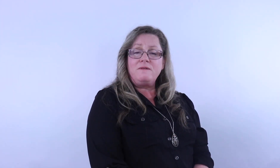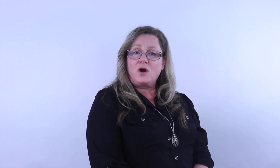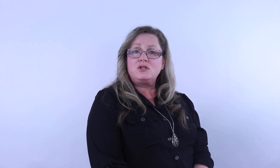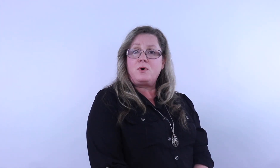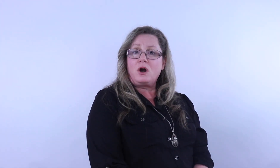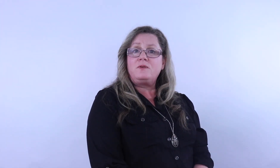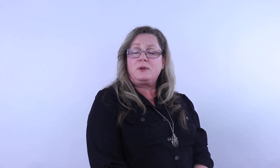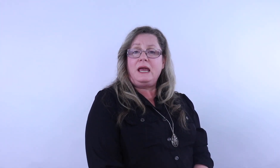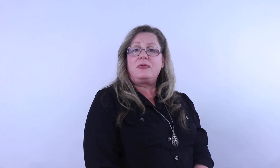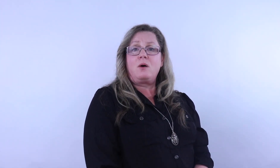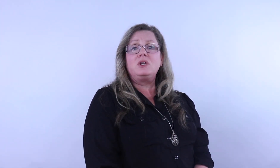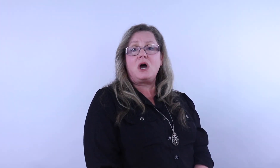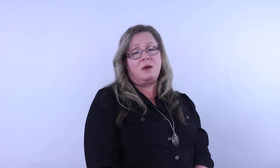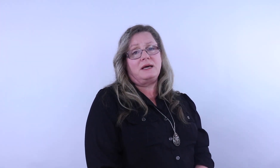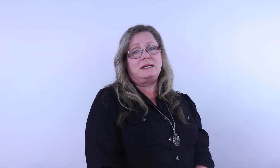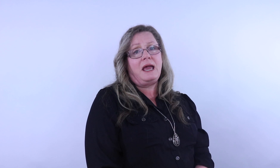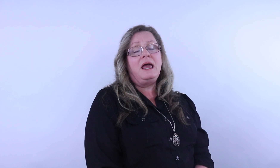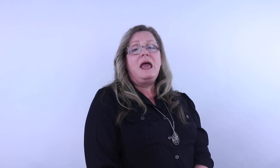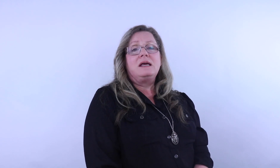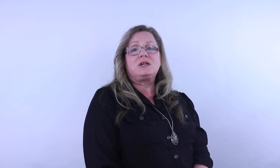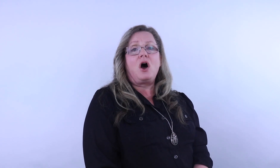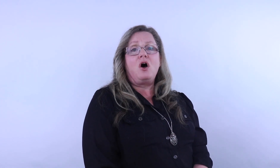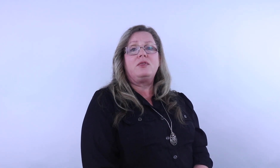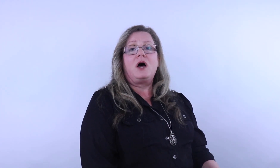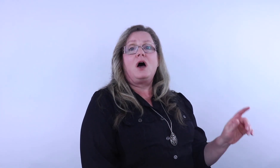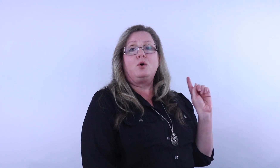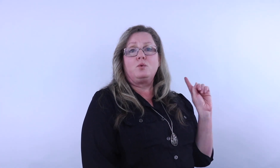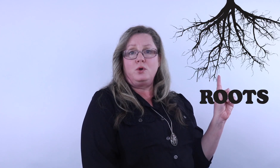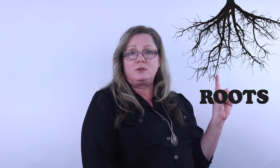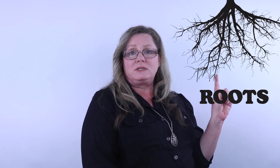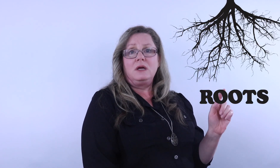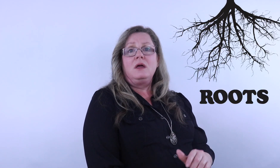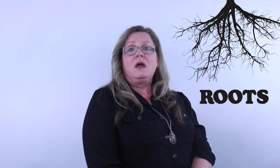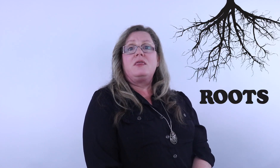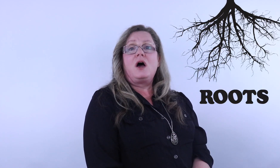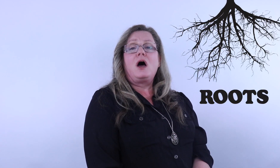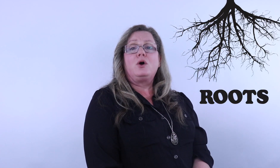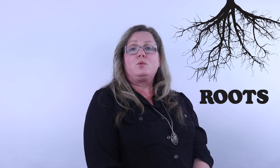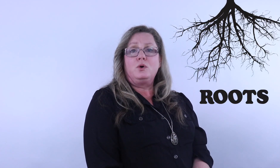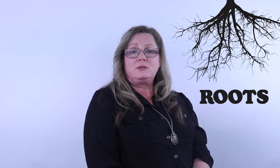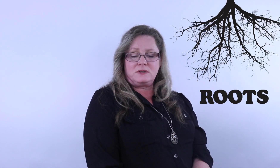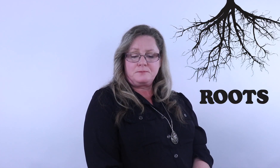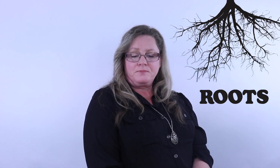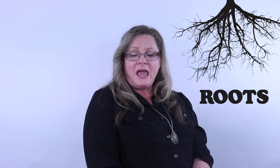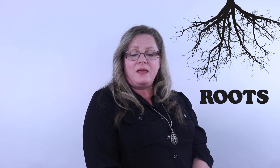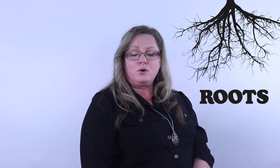first part of the plant that I want to talk about today is called the roots. The roots and the